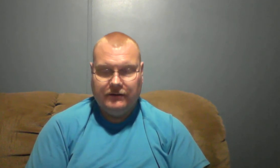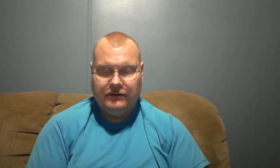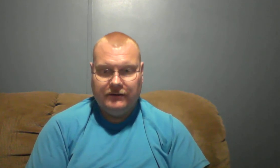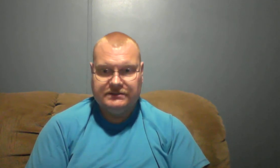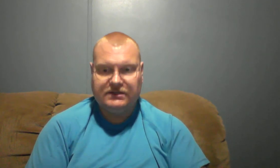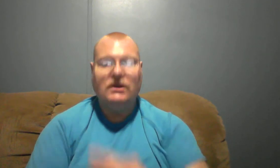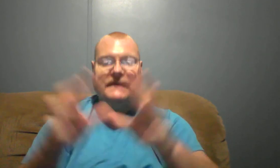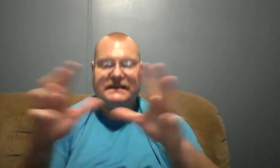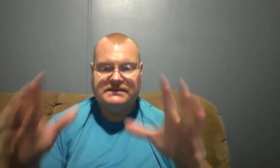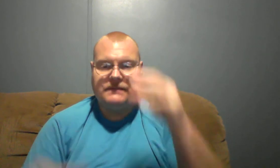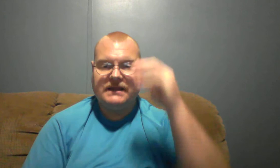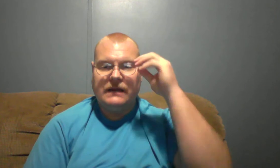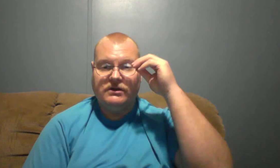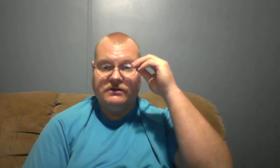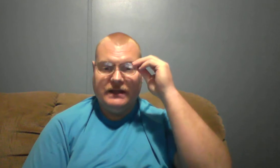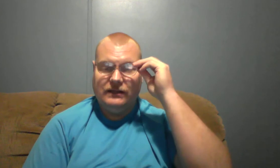so that's something I wanted to make clear